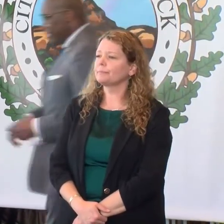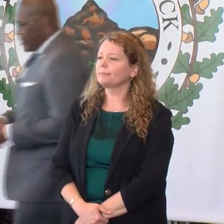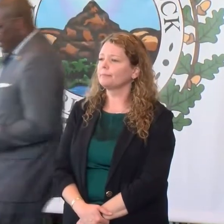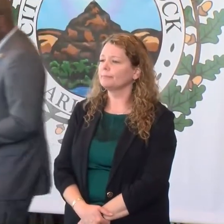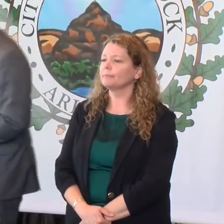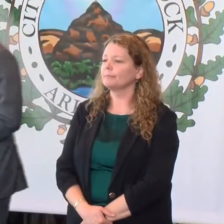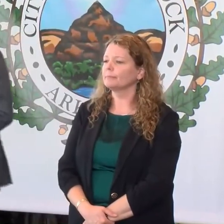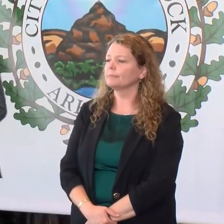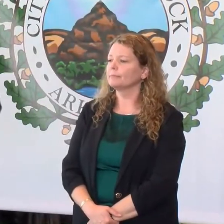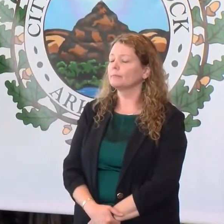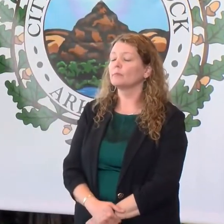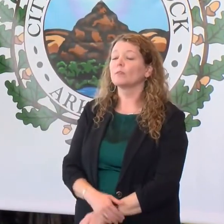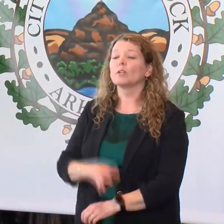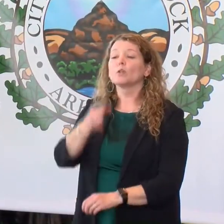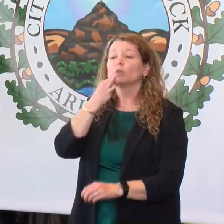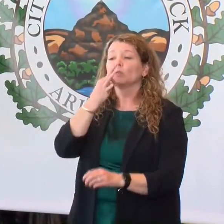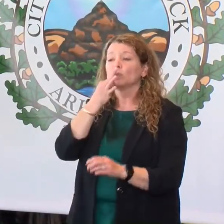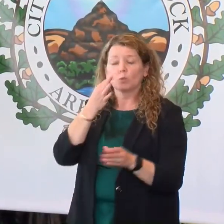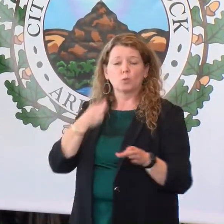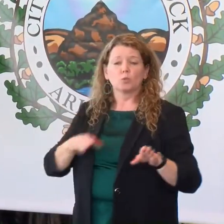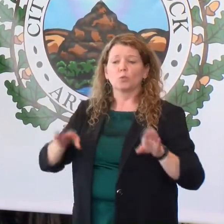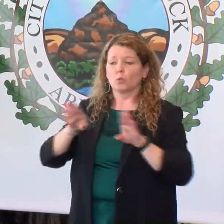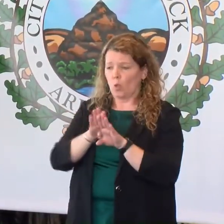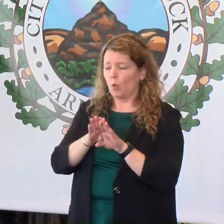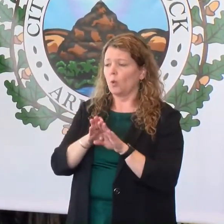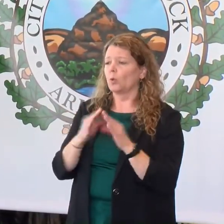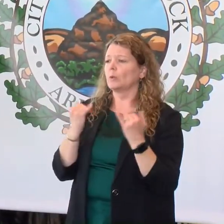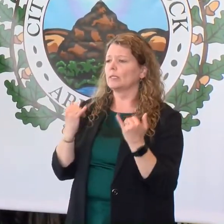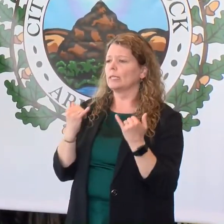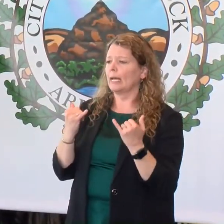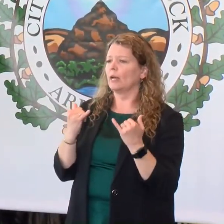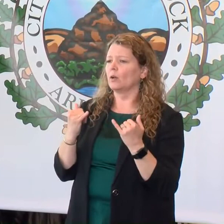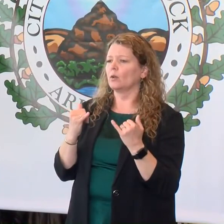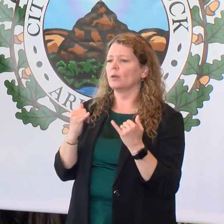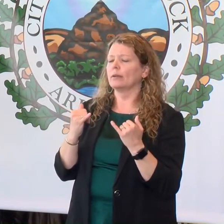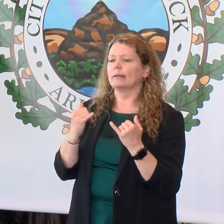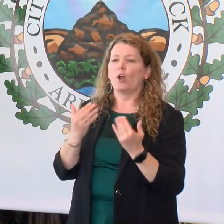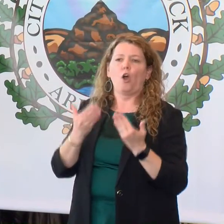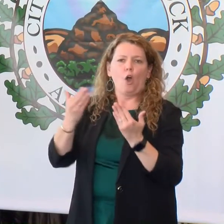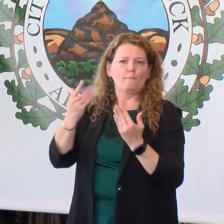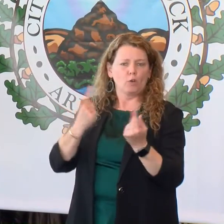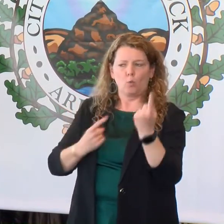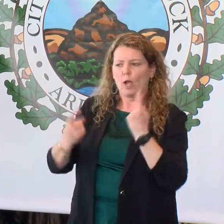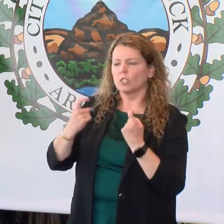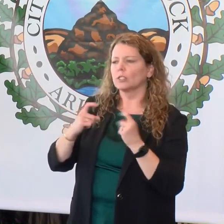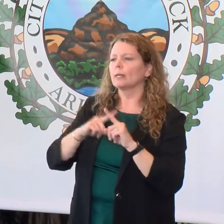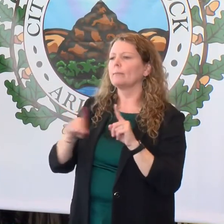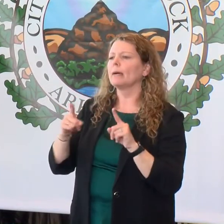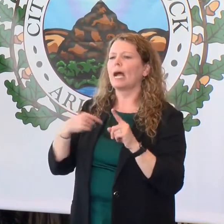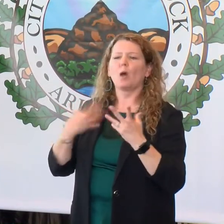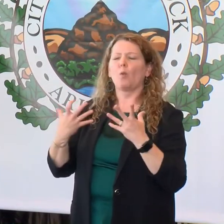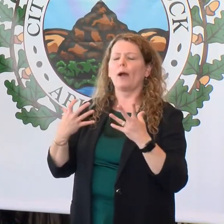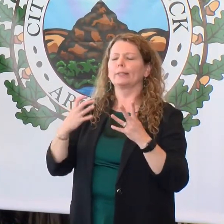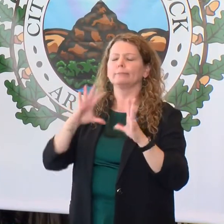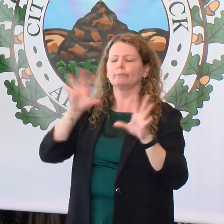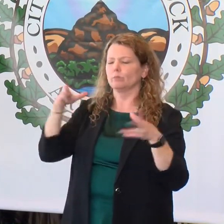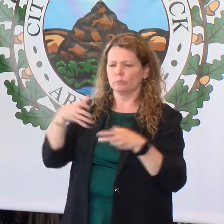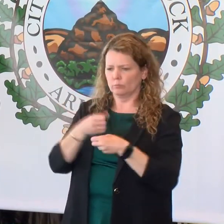As we get ready to come to a close and transition to offer some questions, I kind of want to bring this all together.